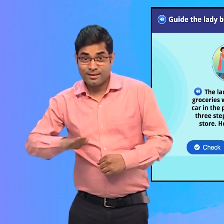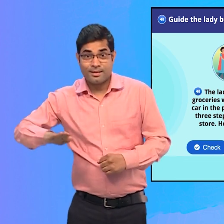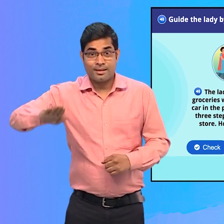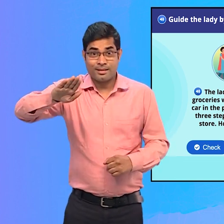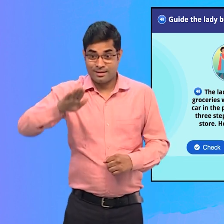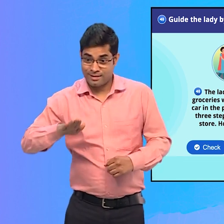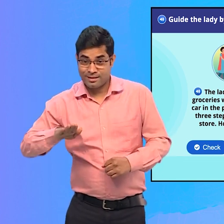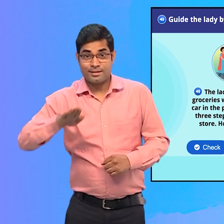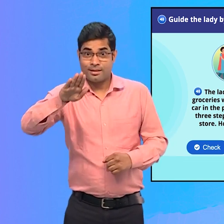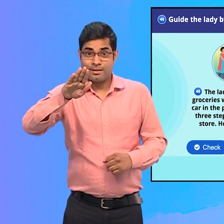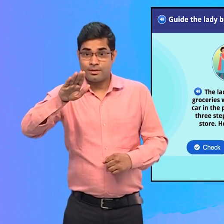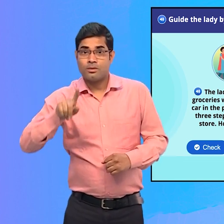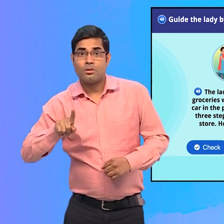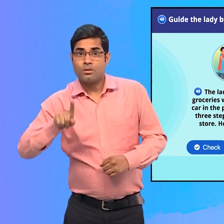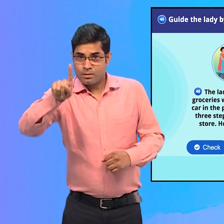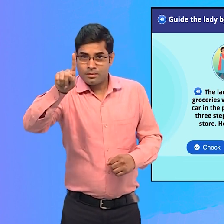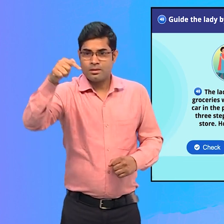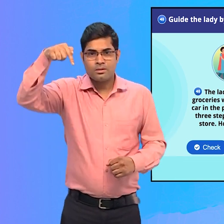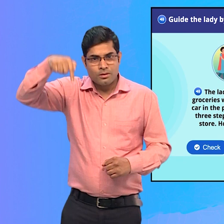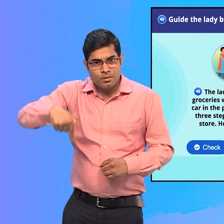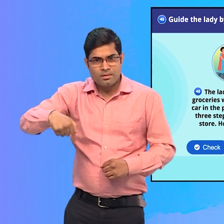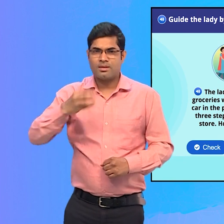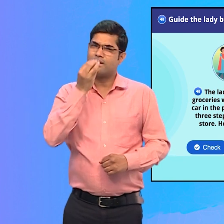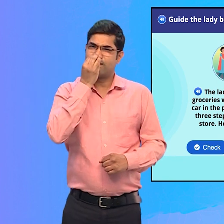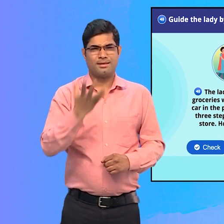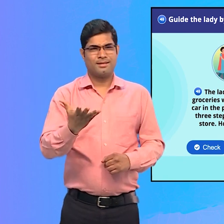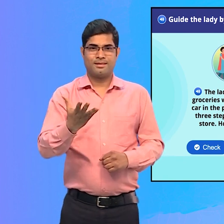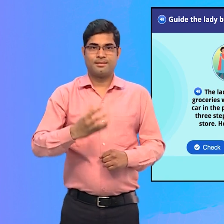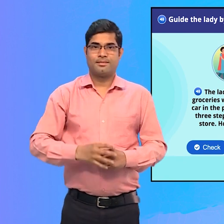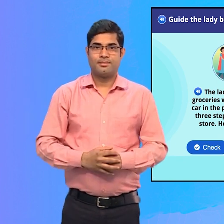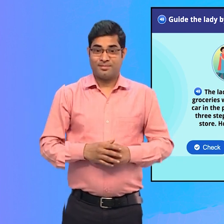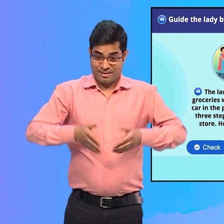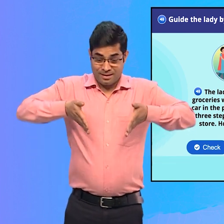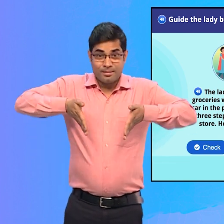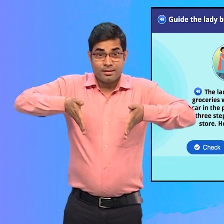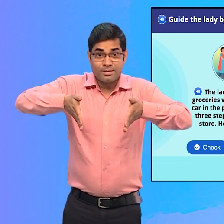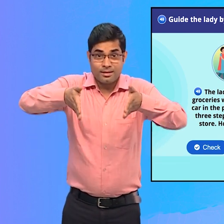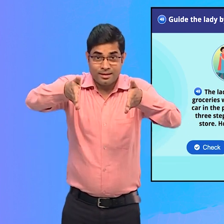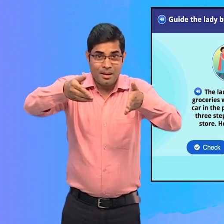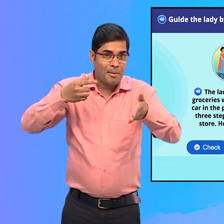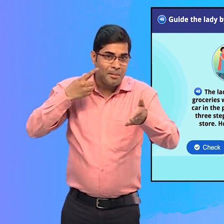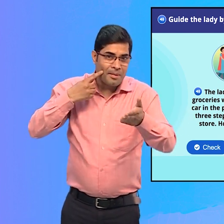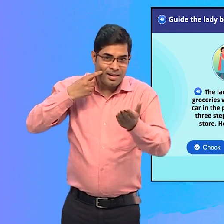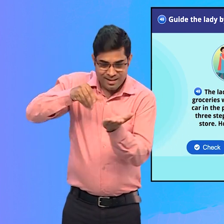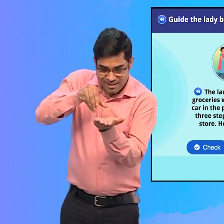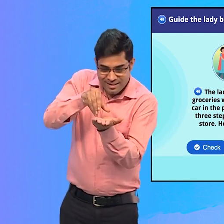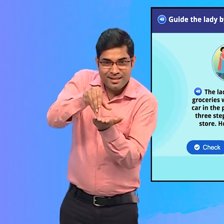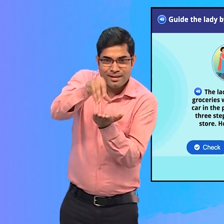Ramp for easier climb. Up and down. Tactile parts.